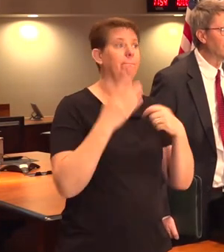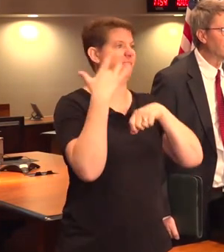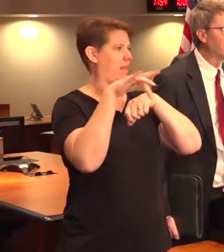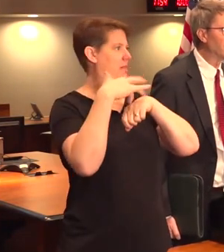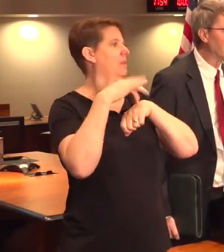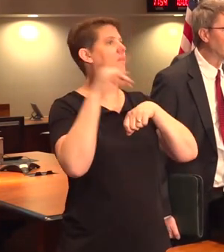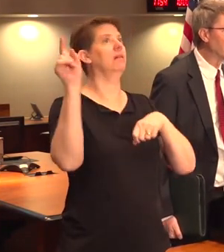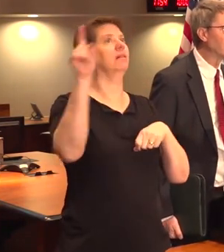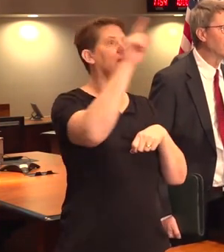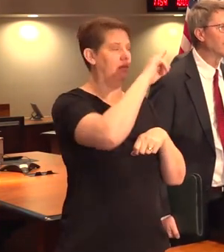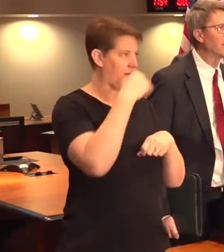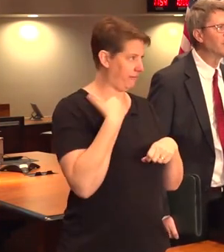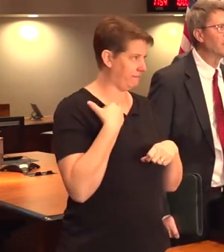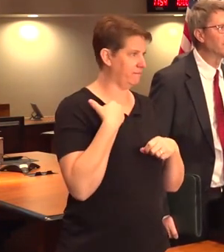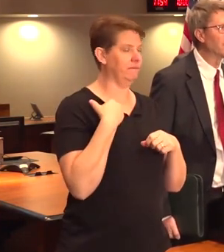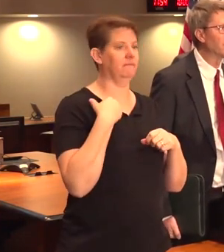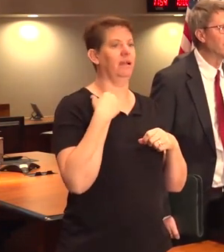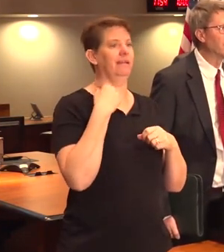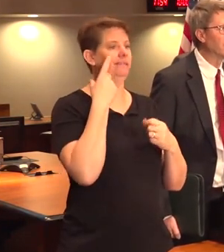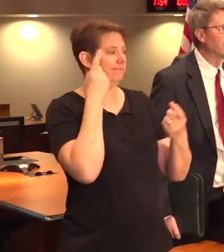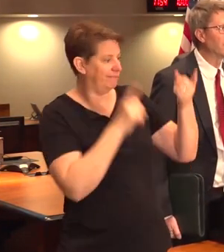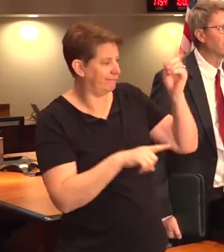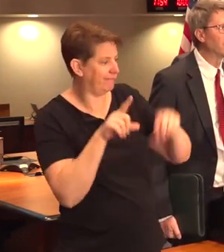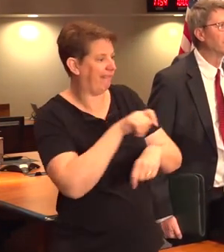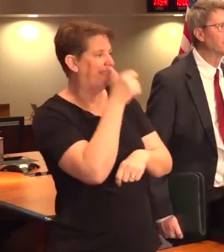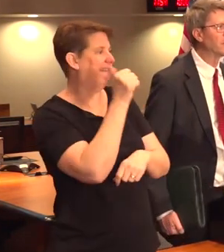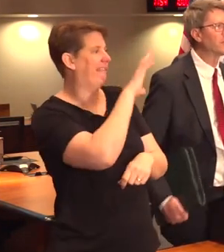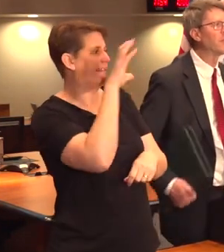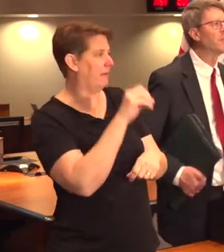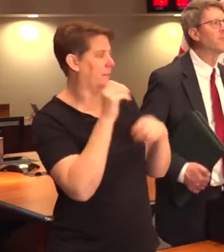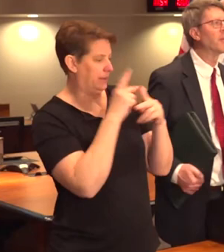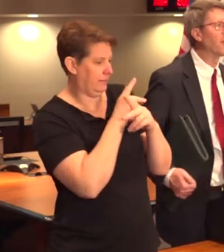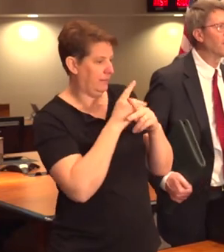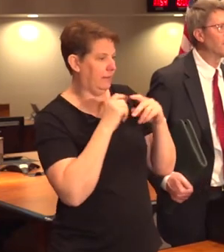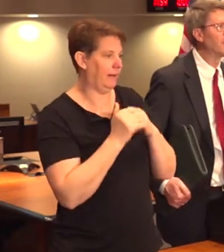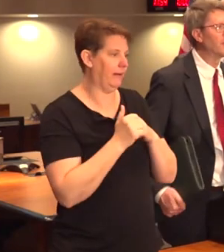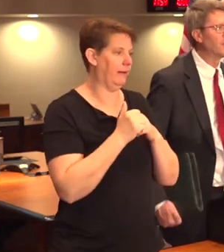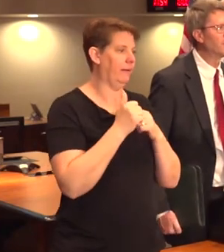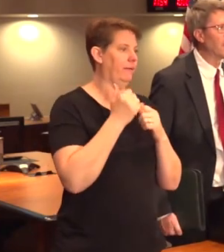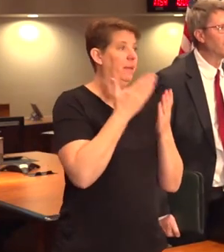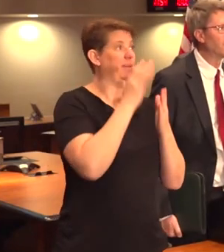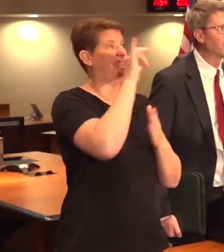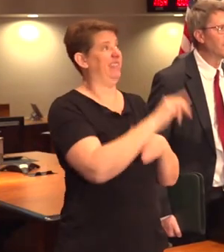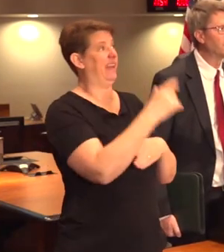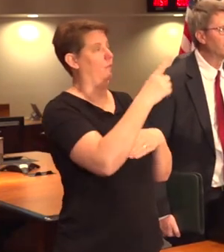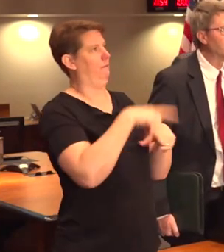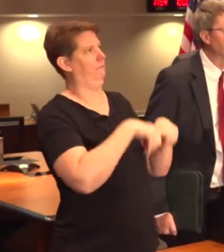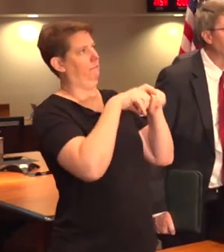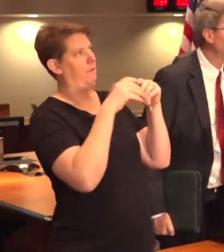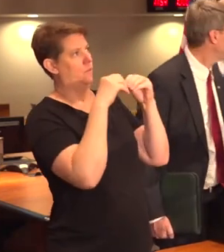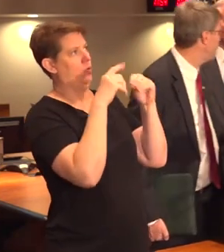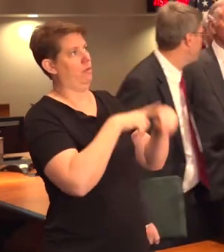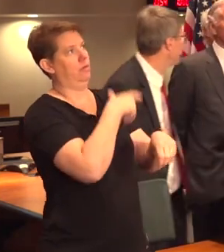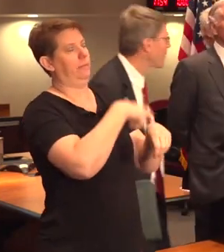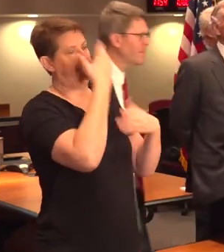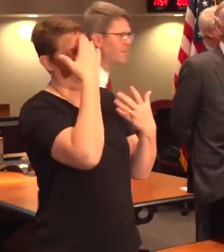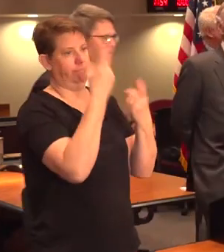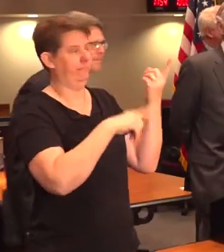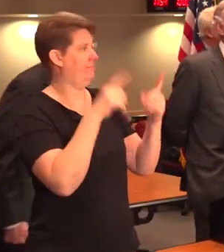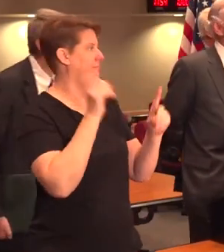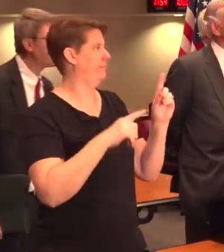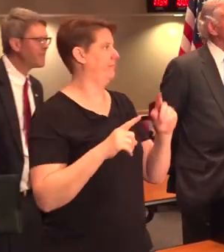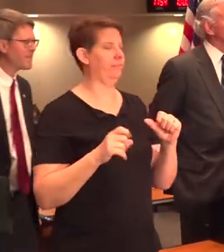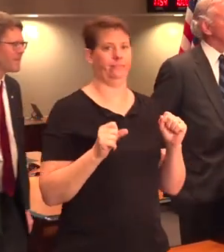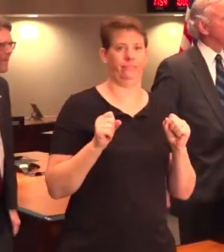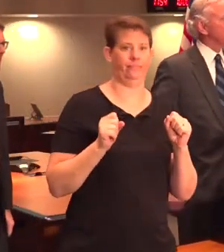and again, working with other companies on those solutions where there may be a longer time of disruption. Can we